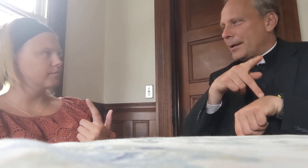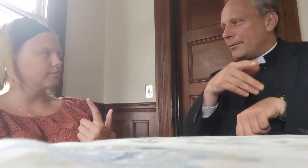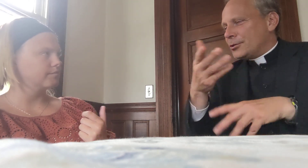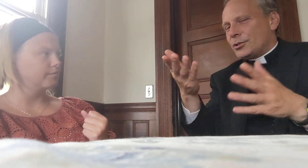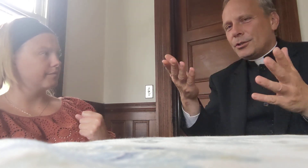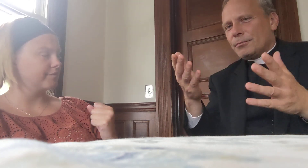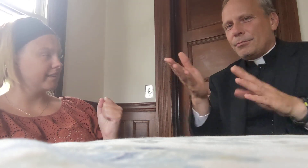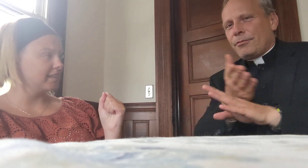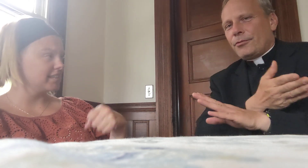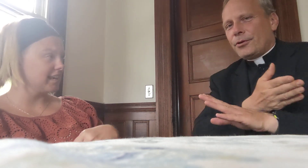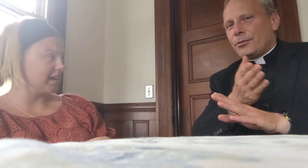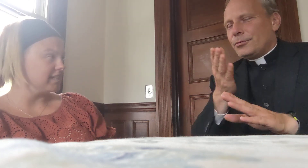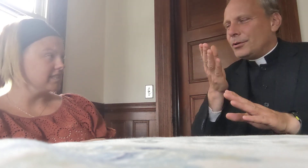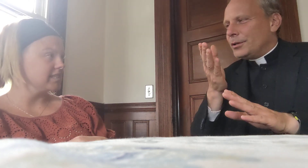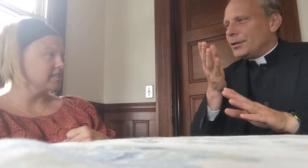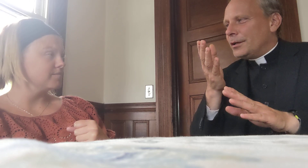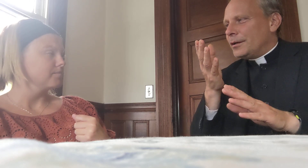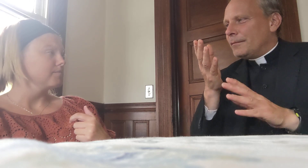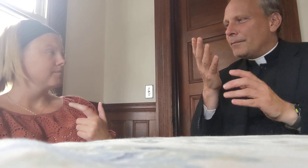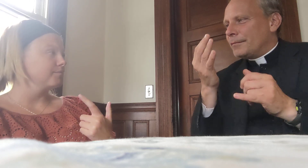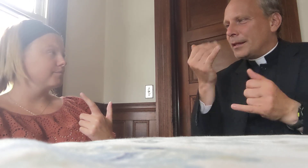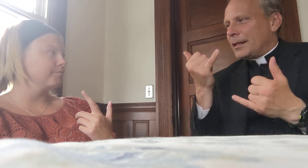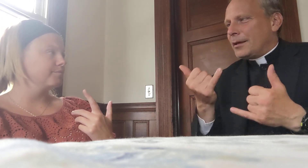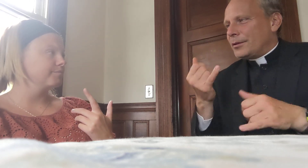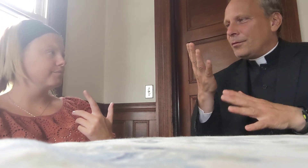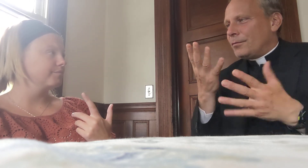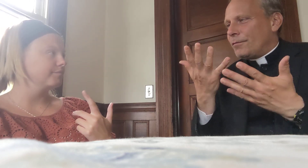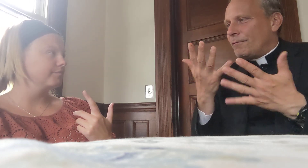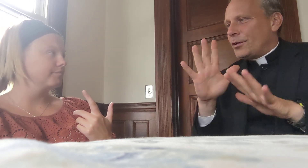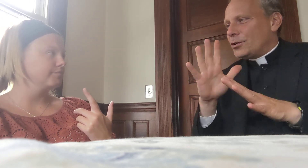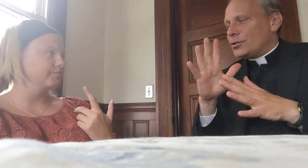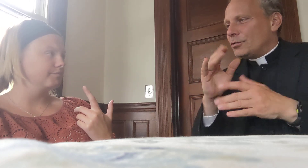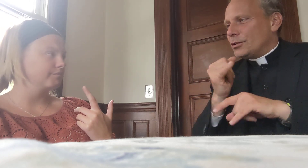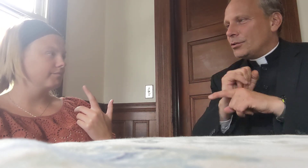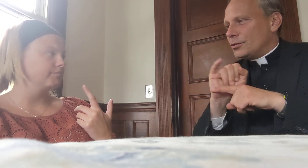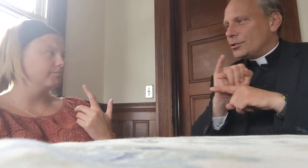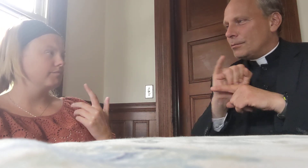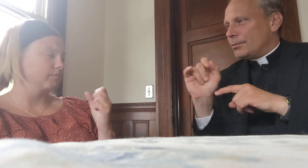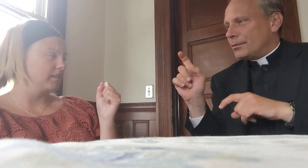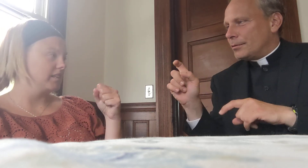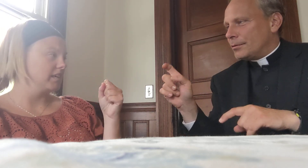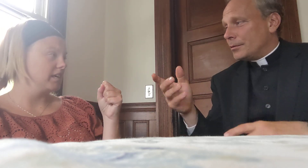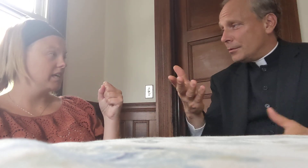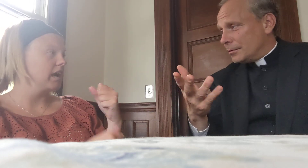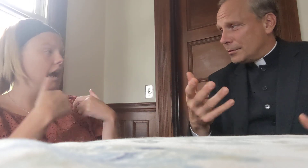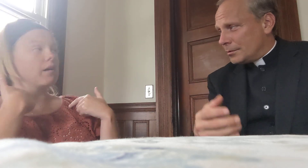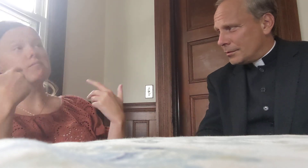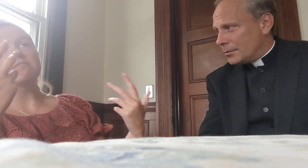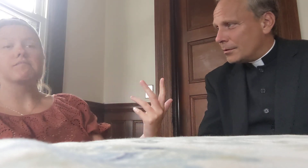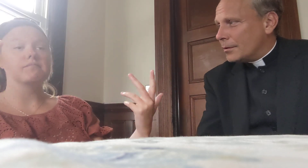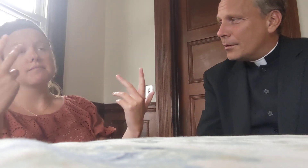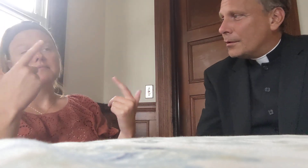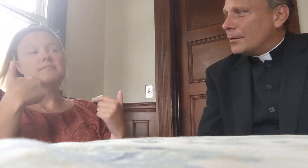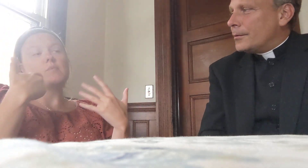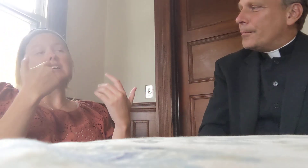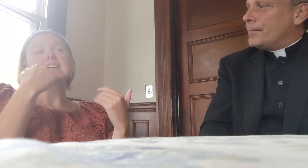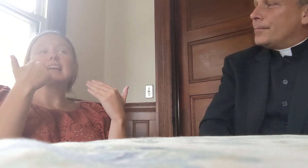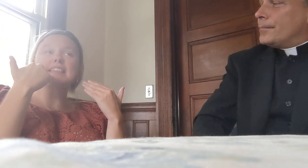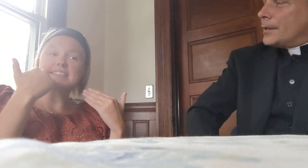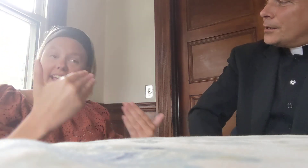parish, before you, um, now that you've finished your internship, I